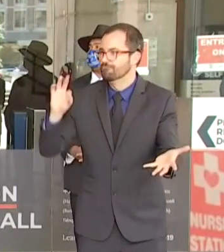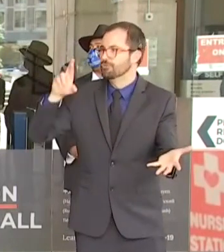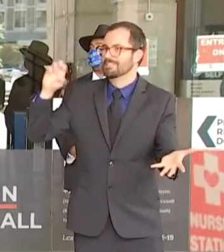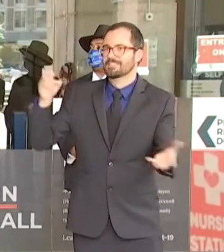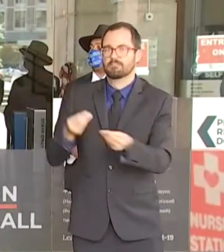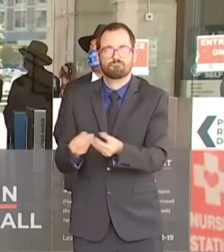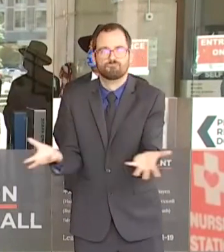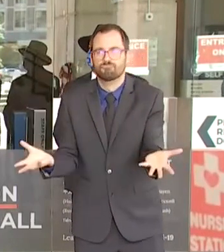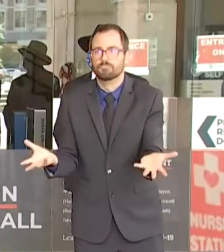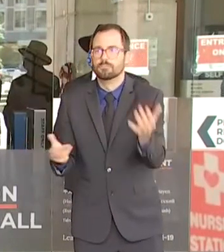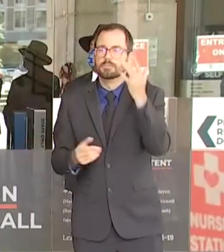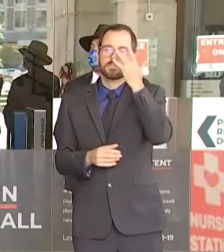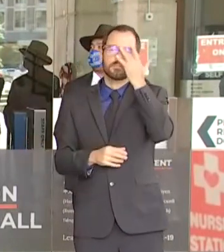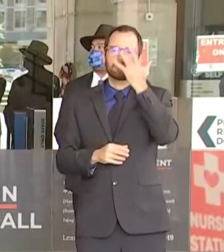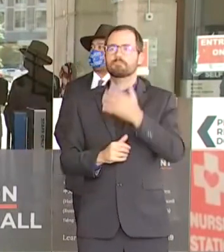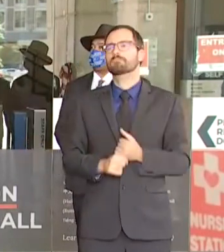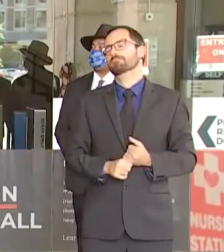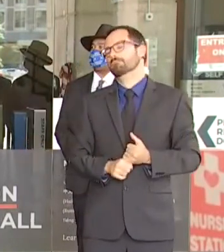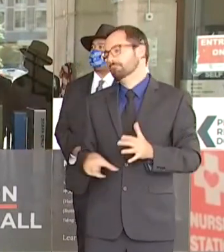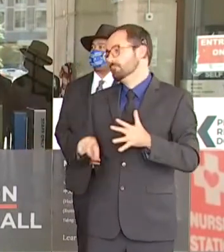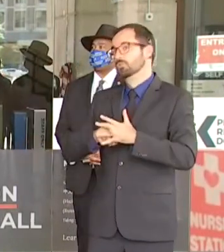to promote mask wearing among the Latino community. bit area . We'll